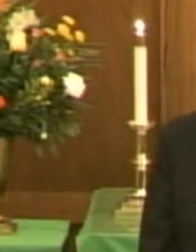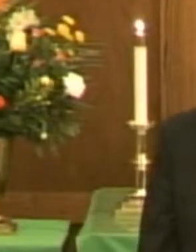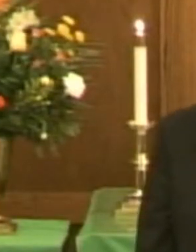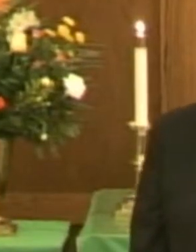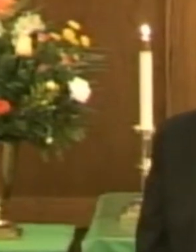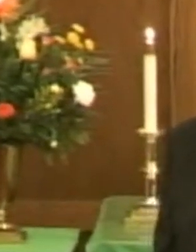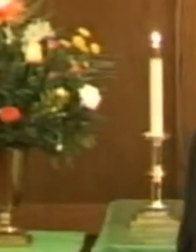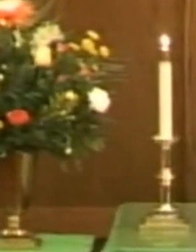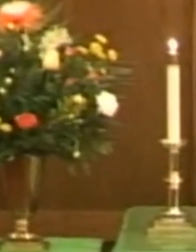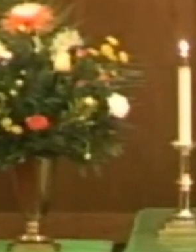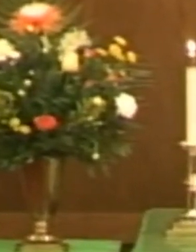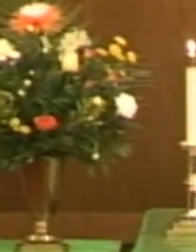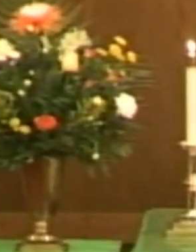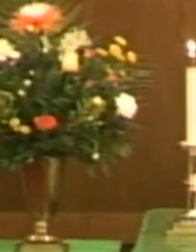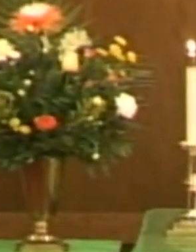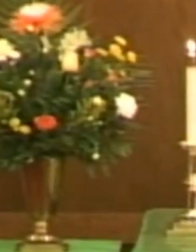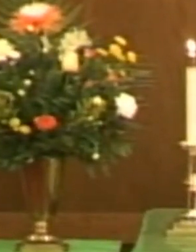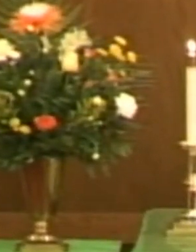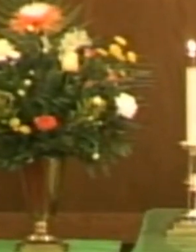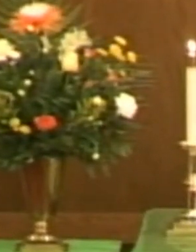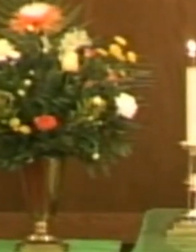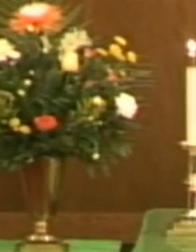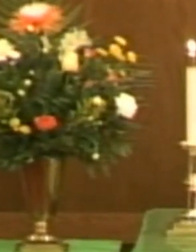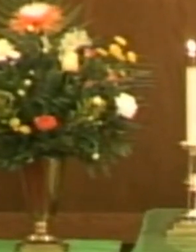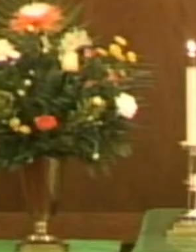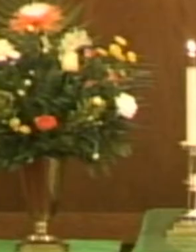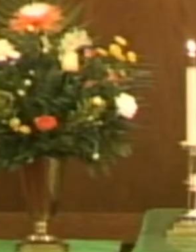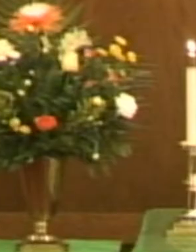Do you remember the first A you got on a test?